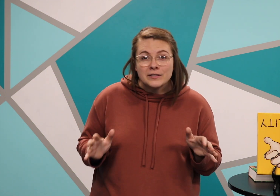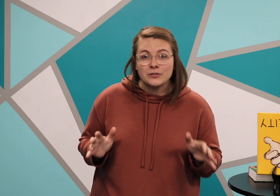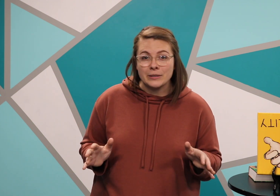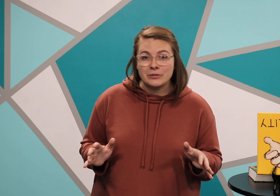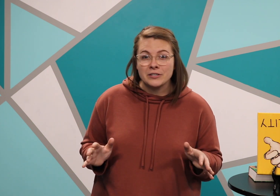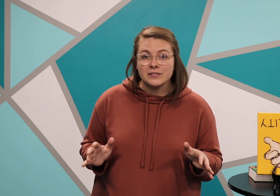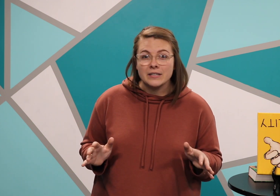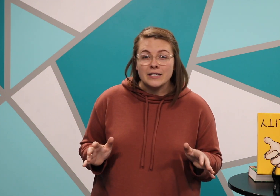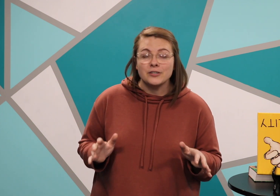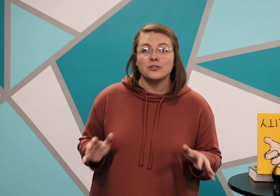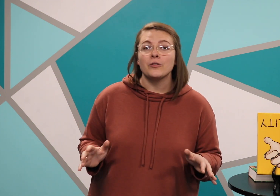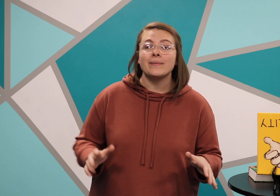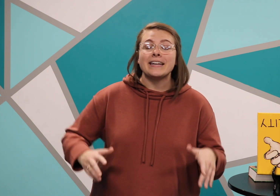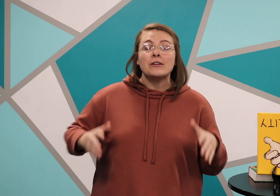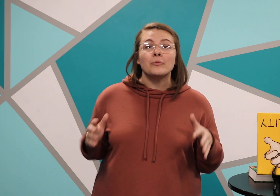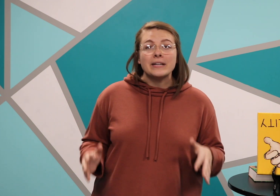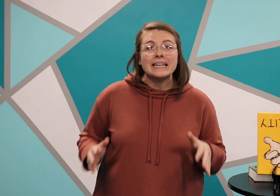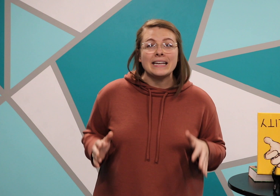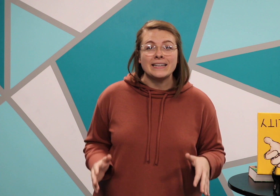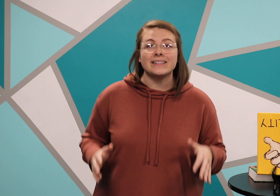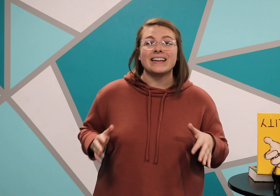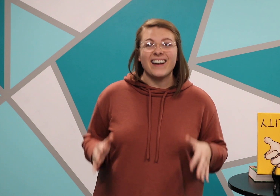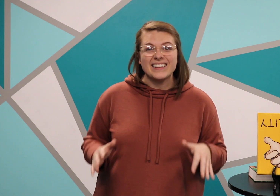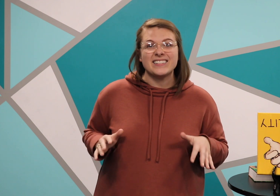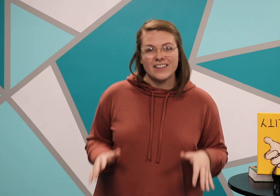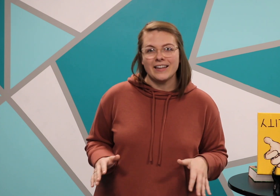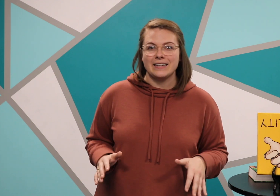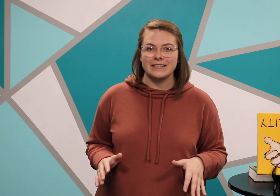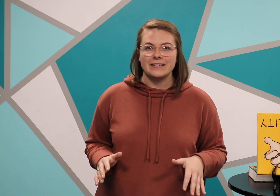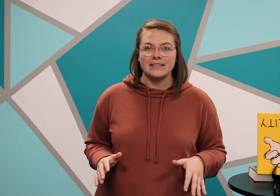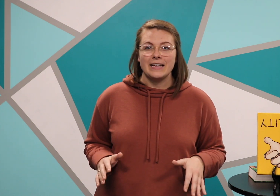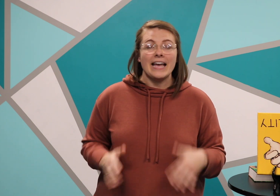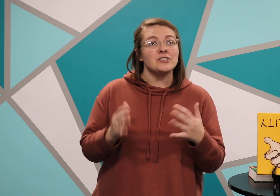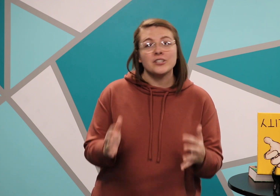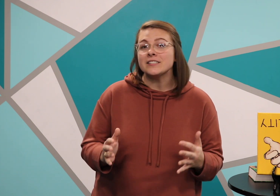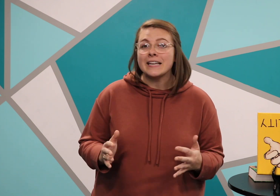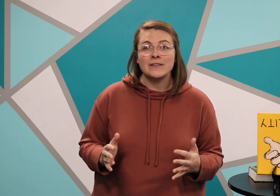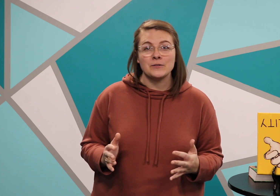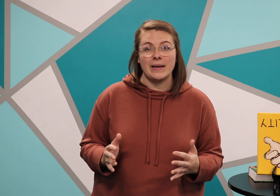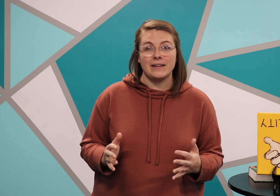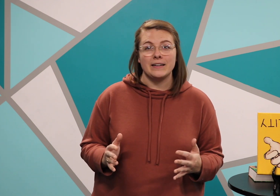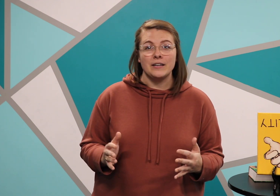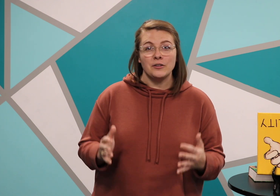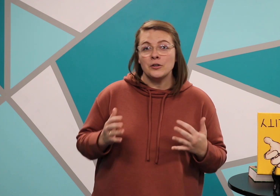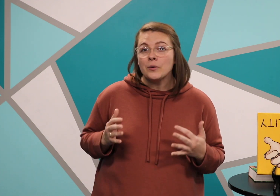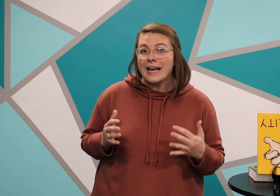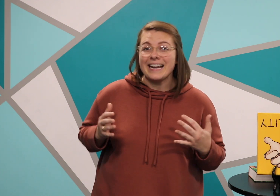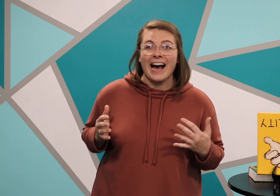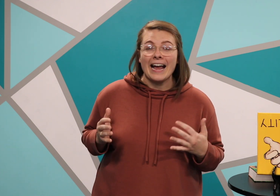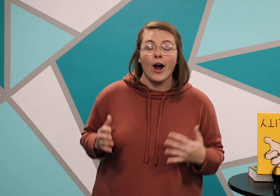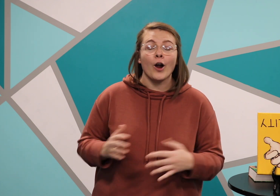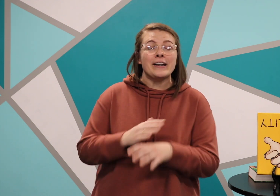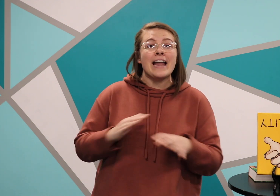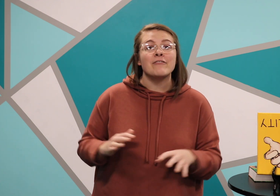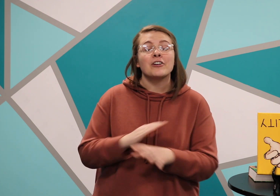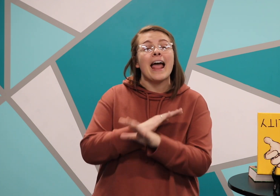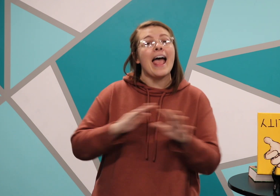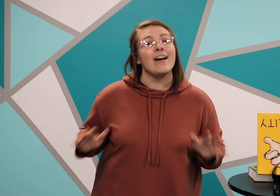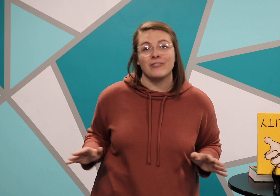the scriptures to show them that he really is God's son and just like those men you and I are never ever